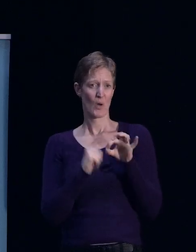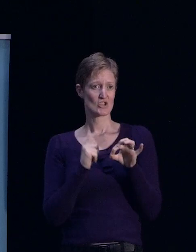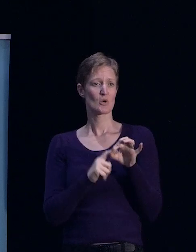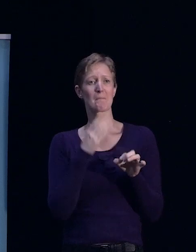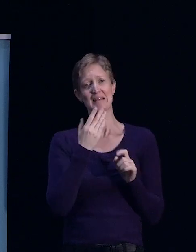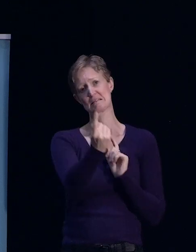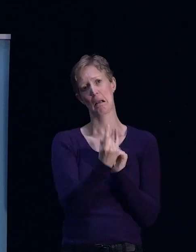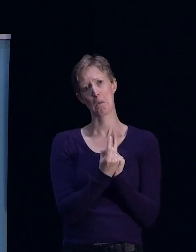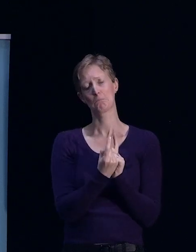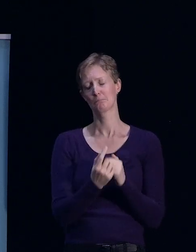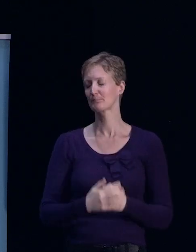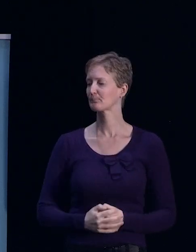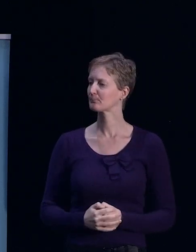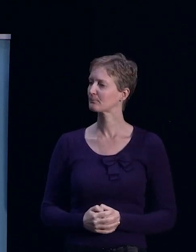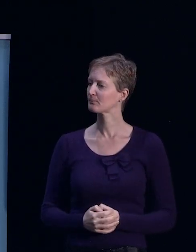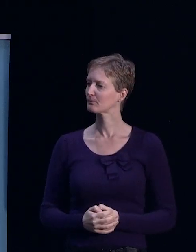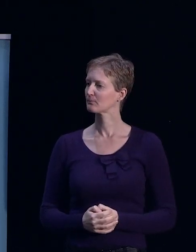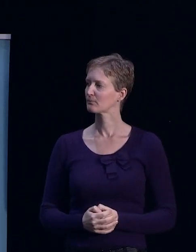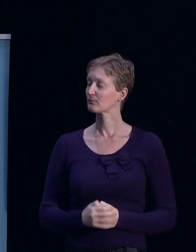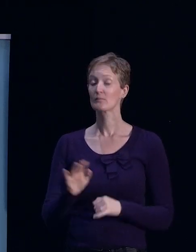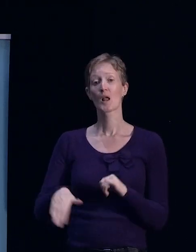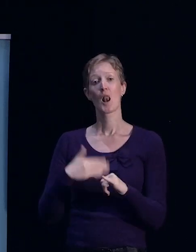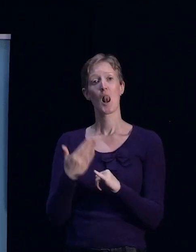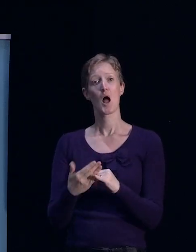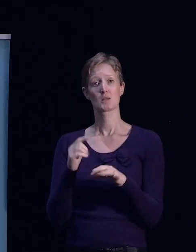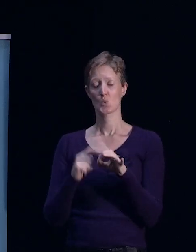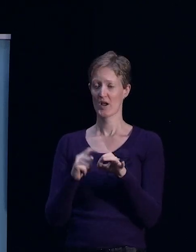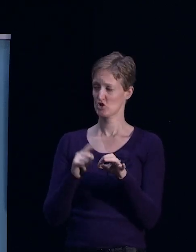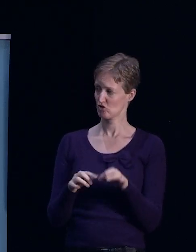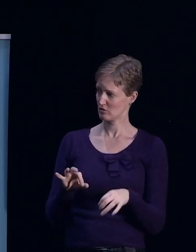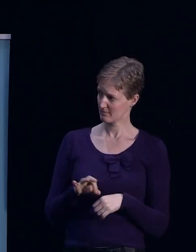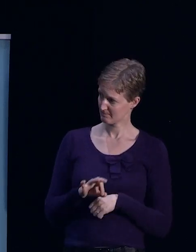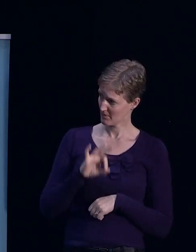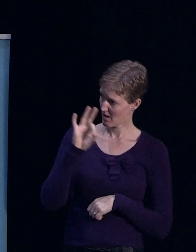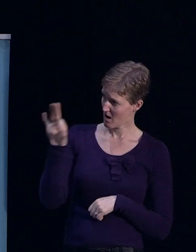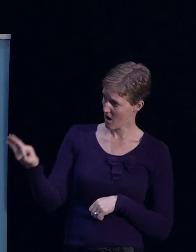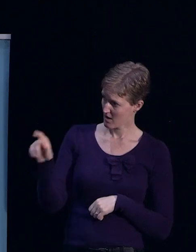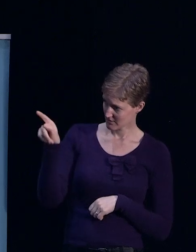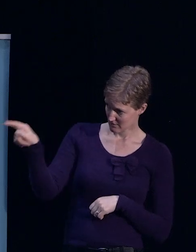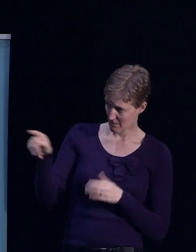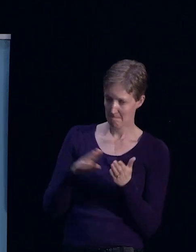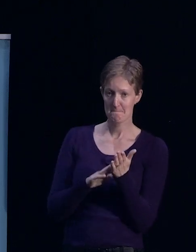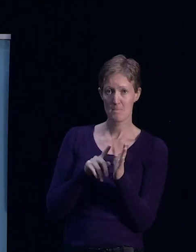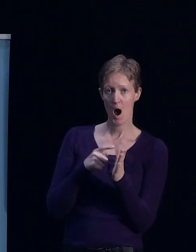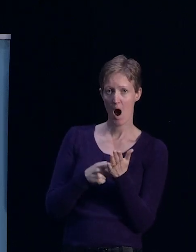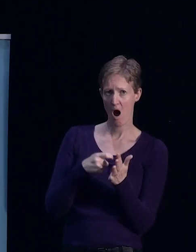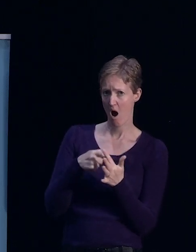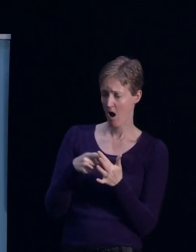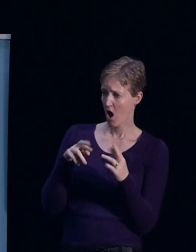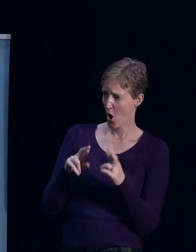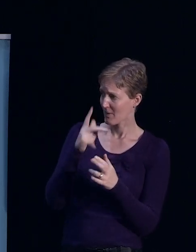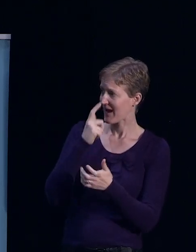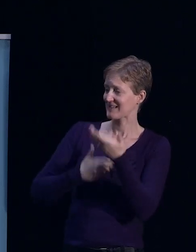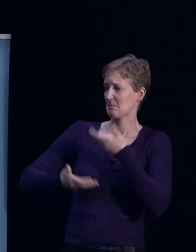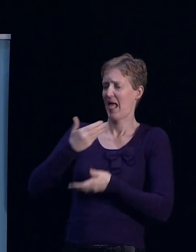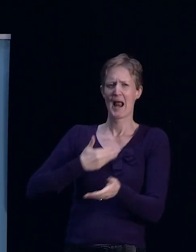That's great. And the last sort of question that I'm going to direct is, Mark's going to hopefully take us through just a basic